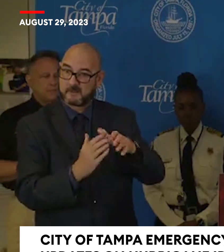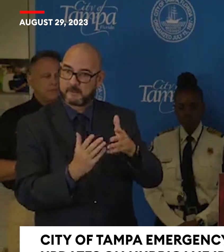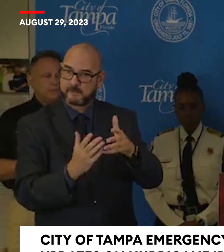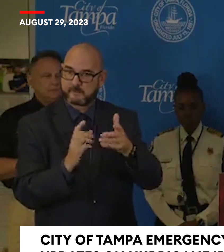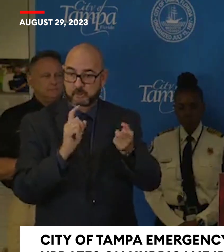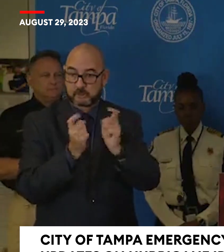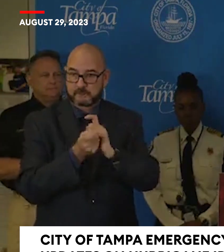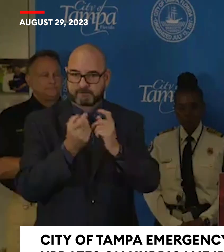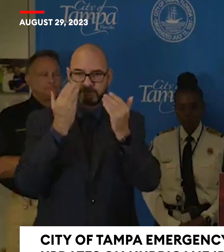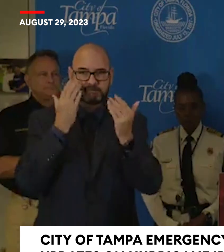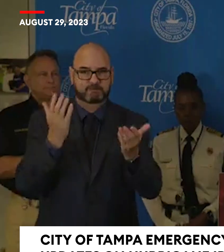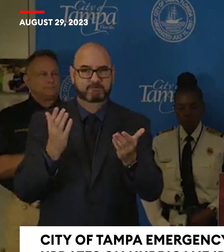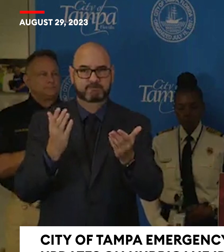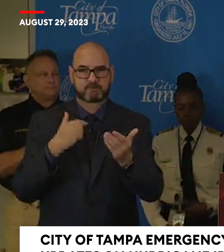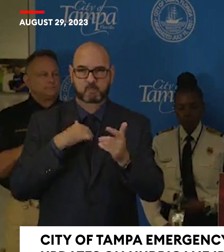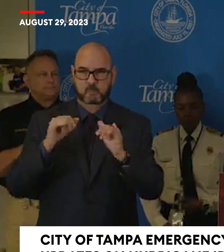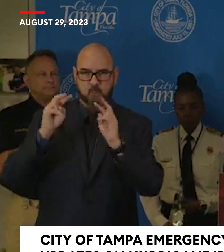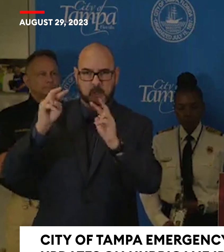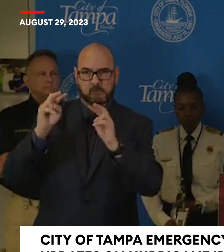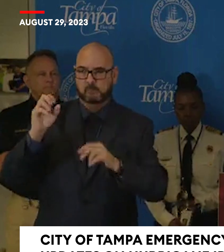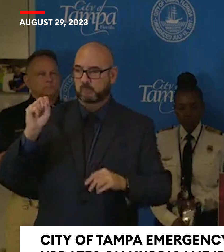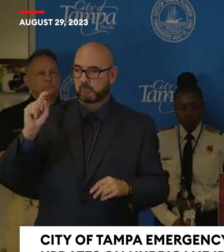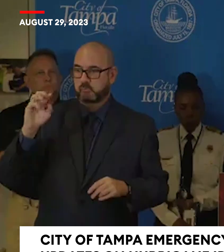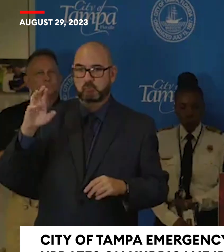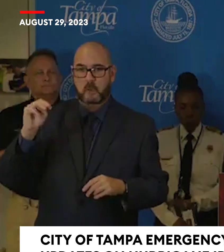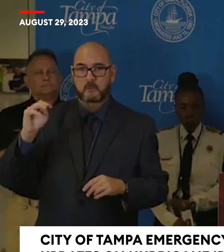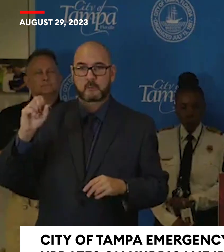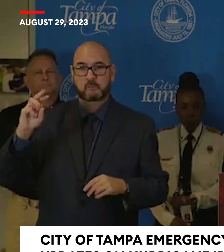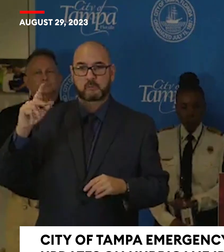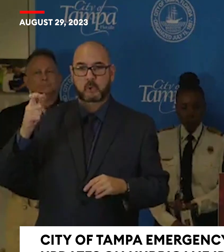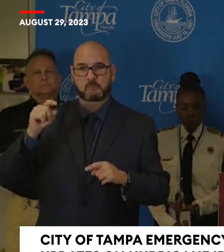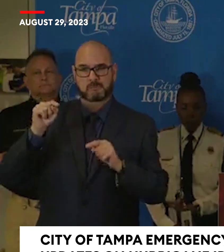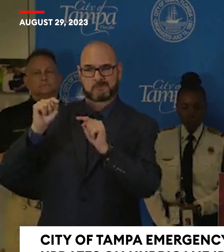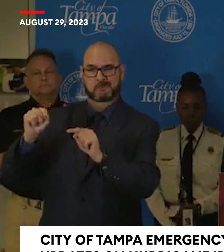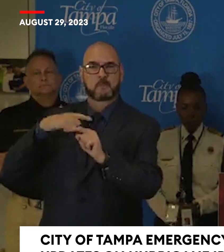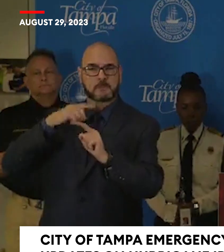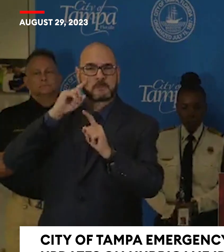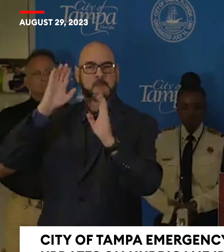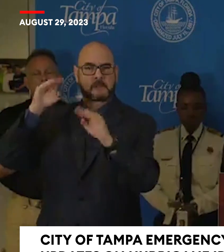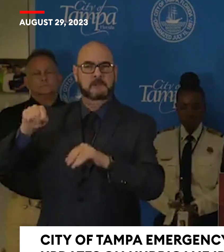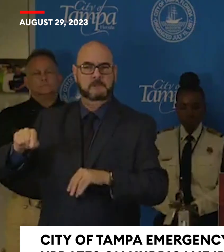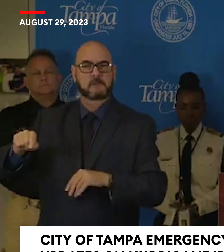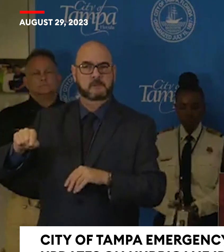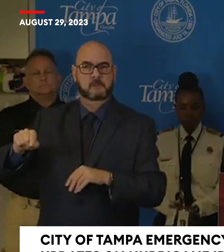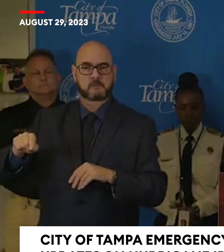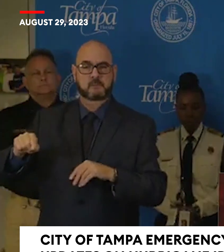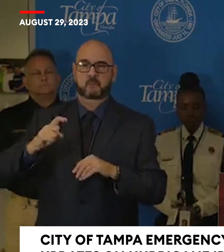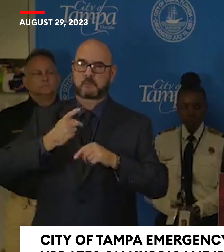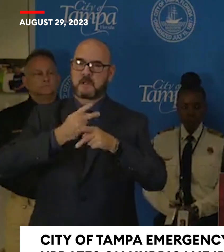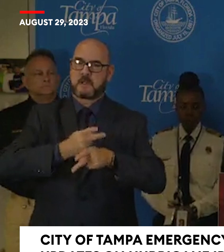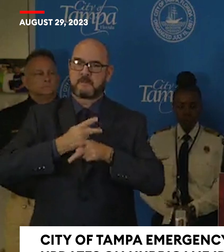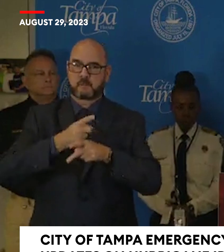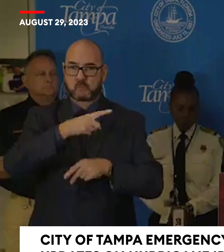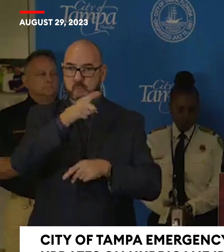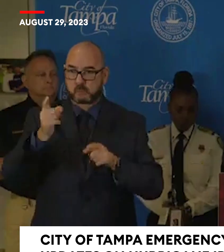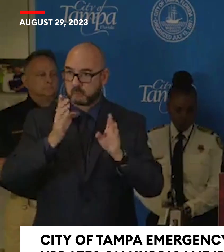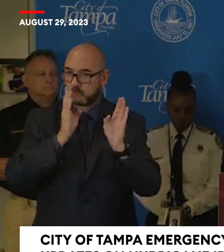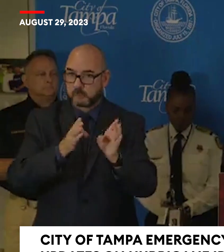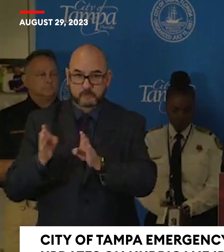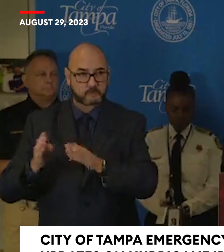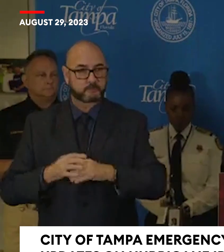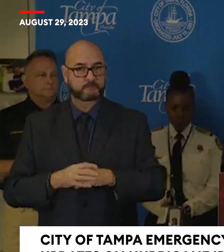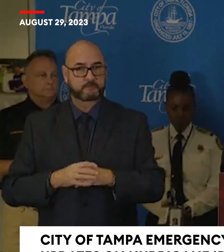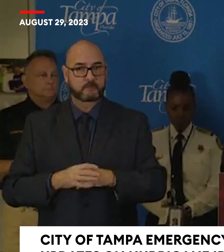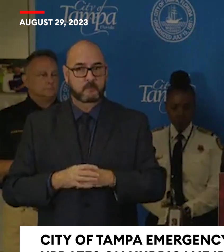in our area. Now is the time to review precautions you have prepared for, for both before,